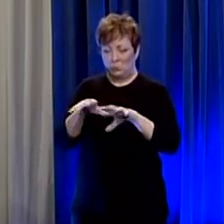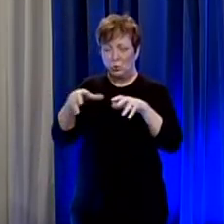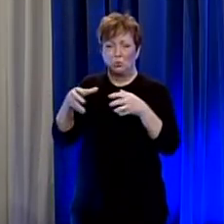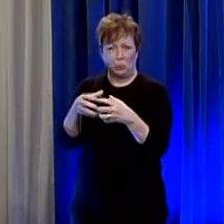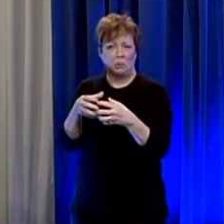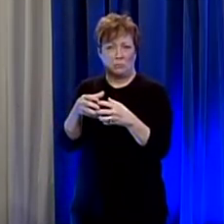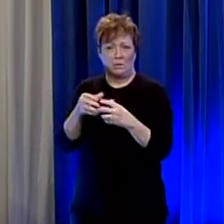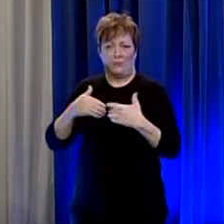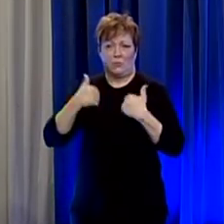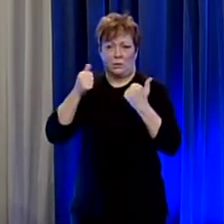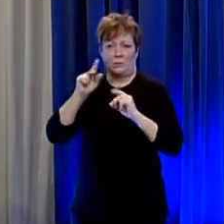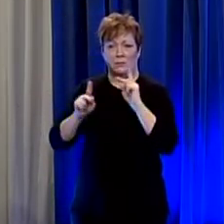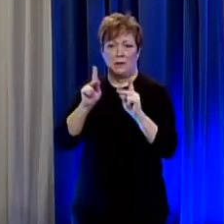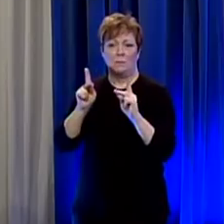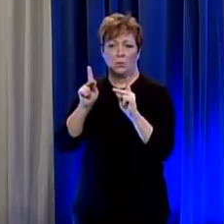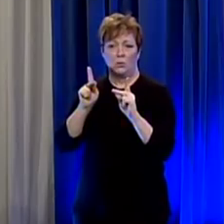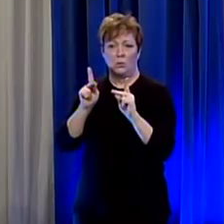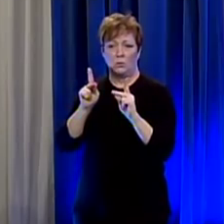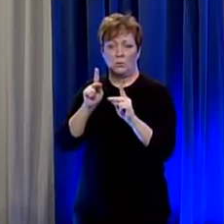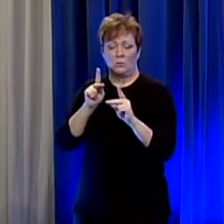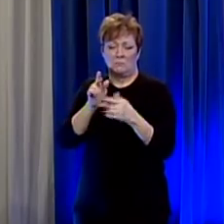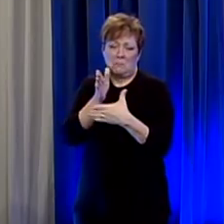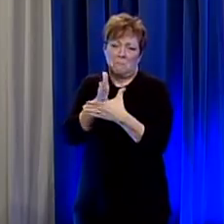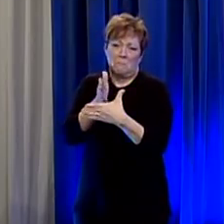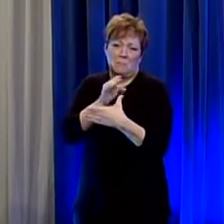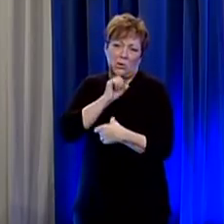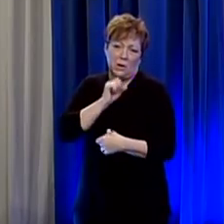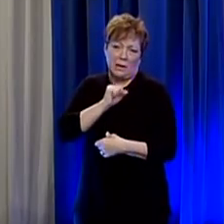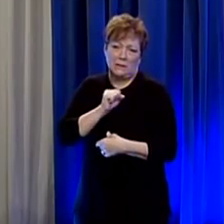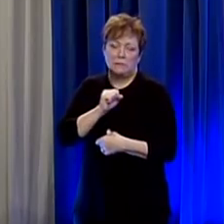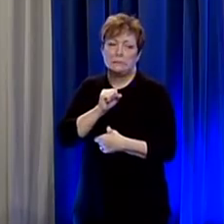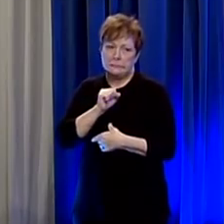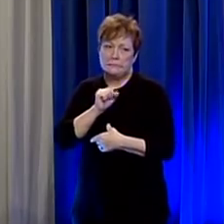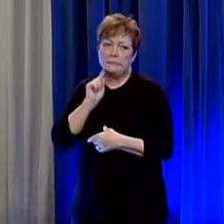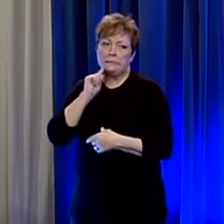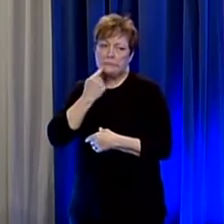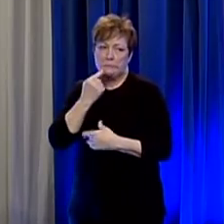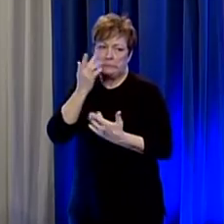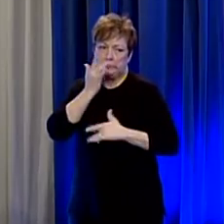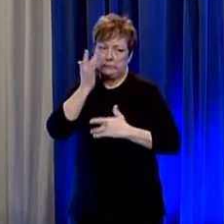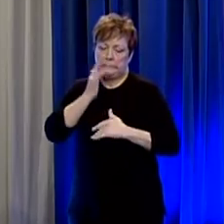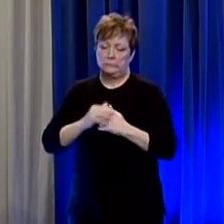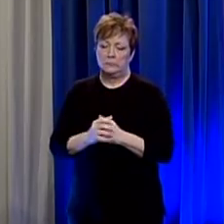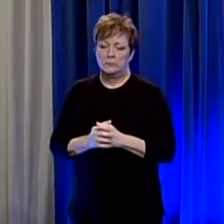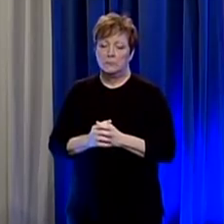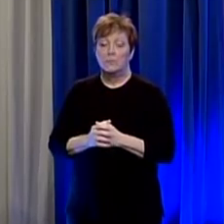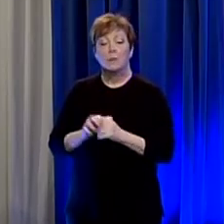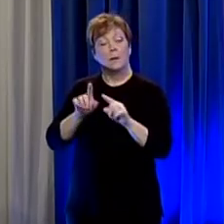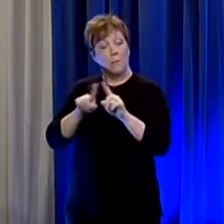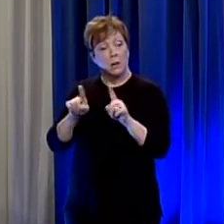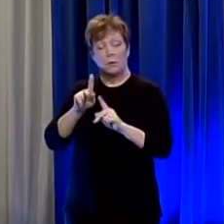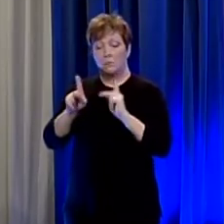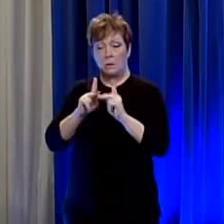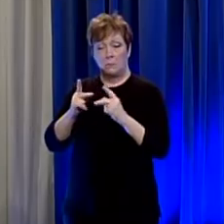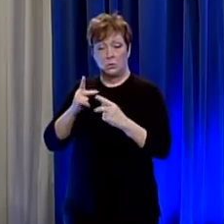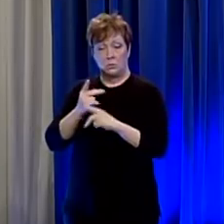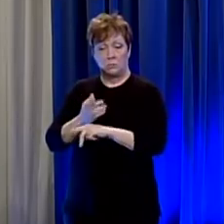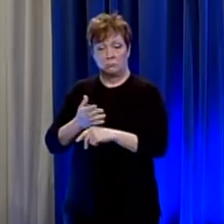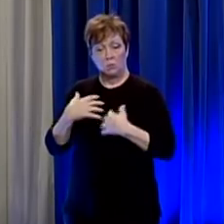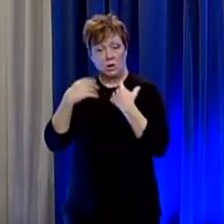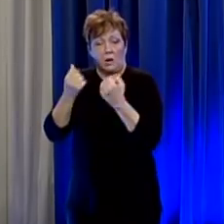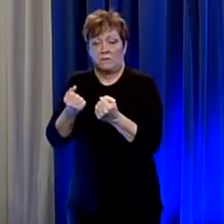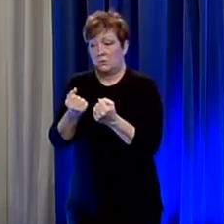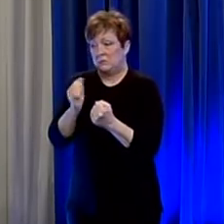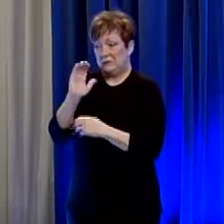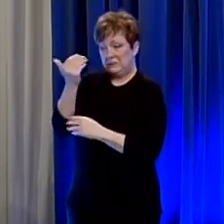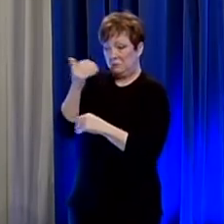of of younger people younger and middle-aged people who are having fairly significant disease but but when people recover they seem to recover fully